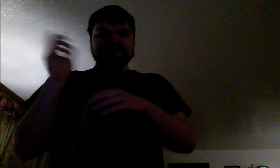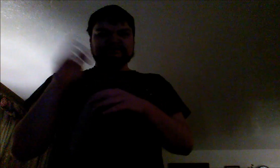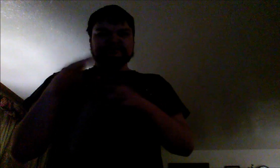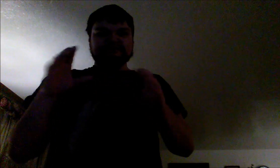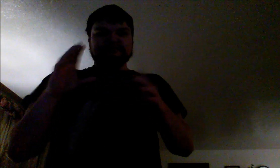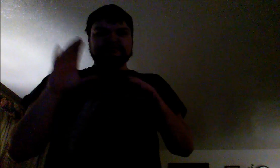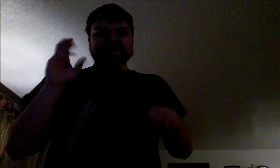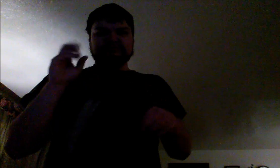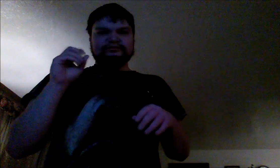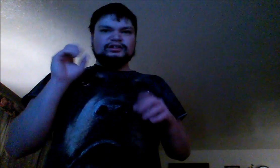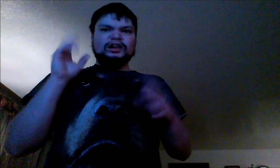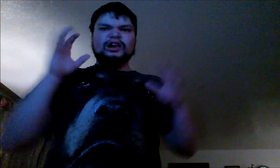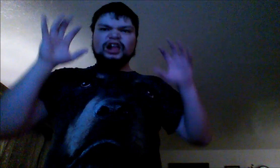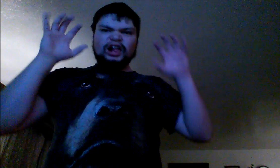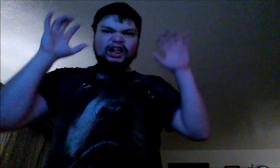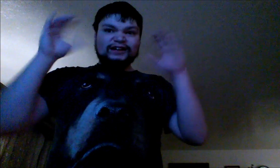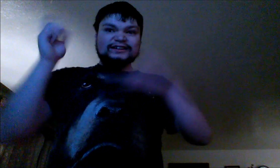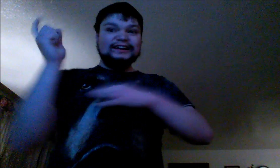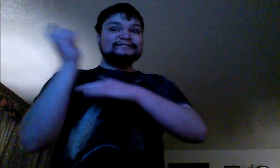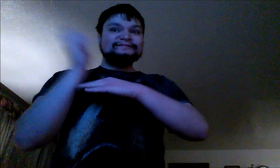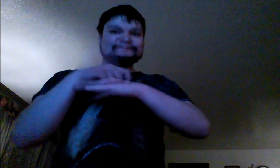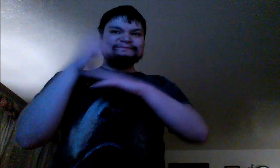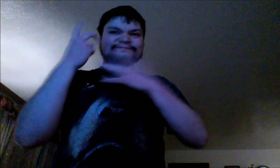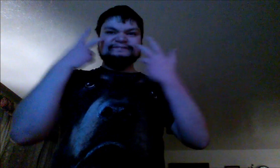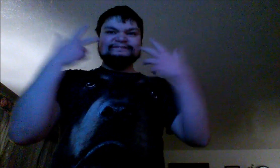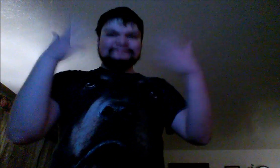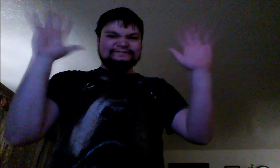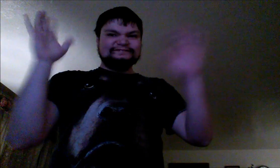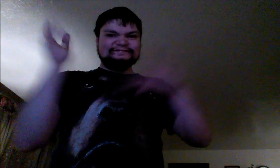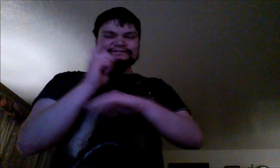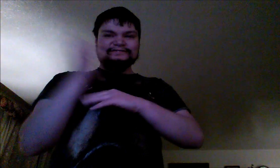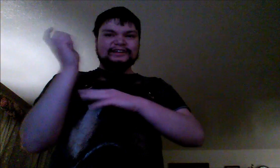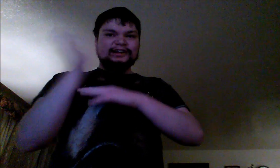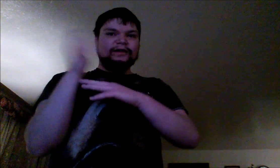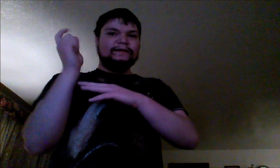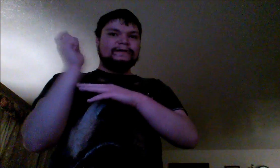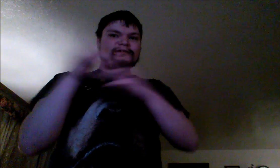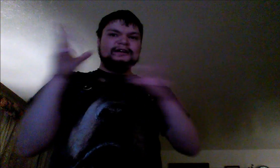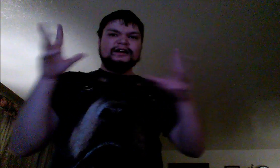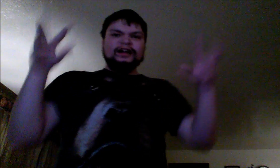but then he became a willing participant as an informant for us.